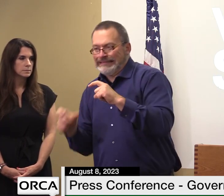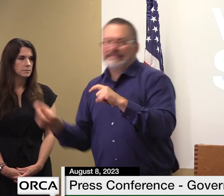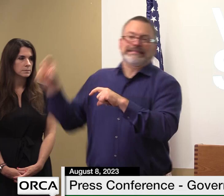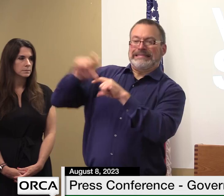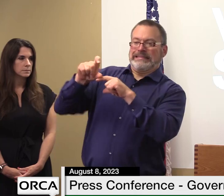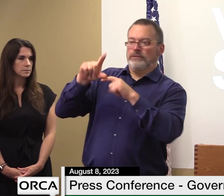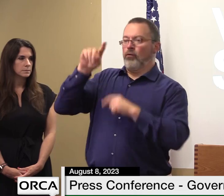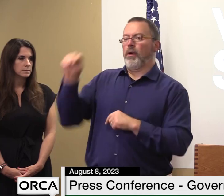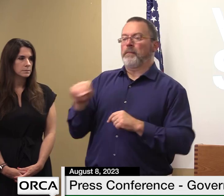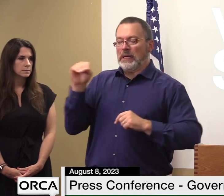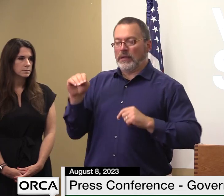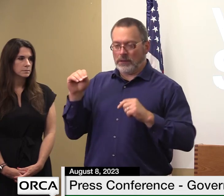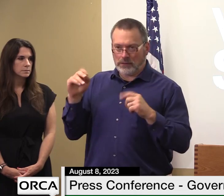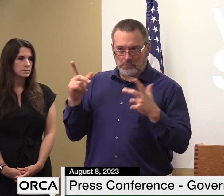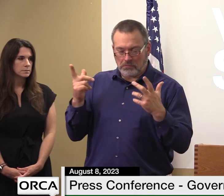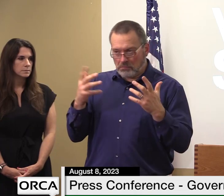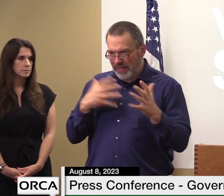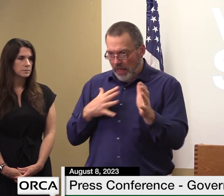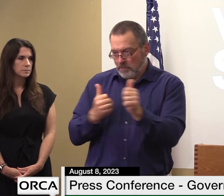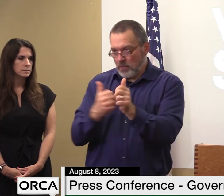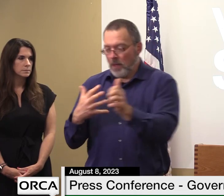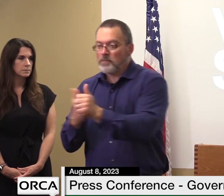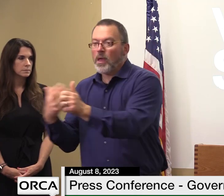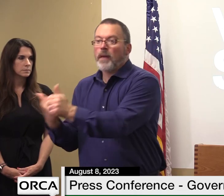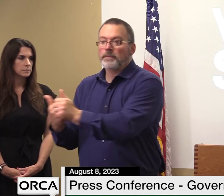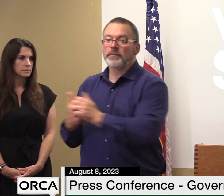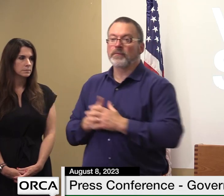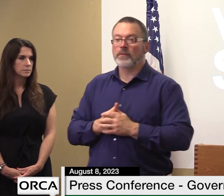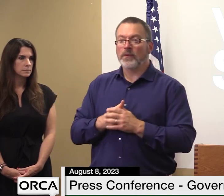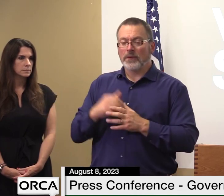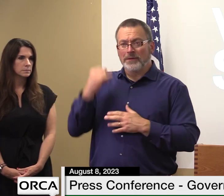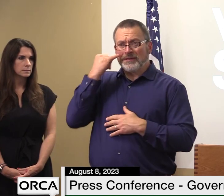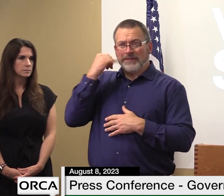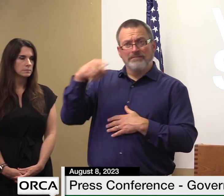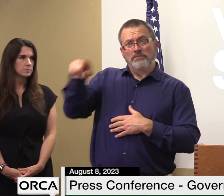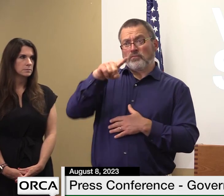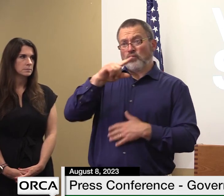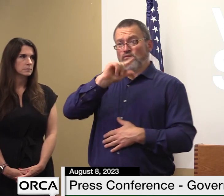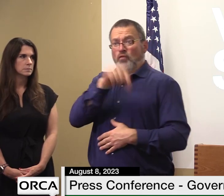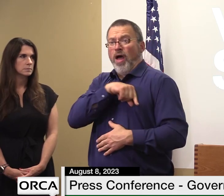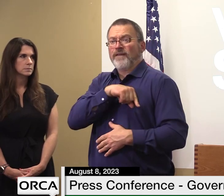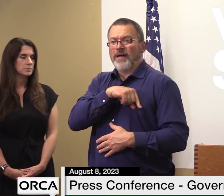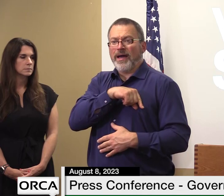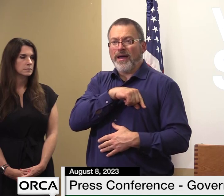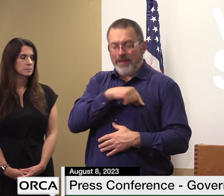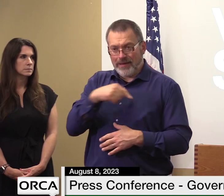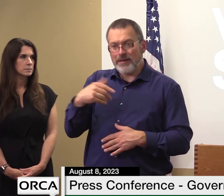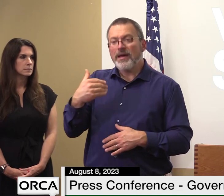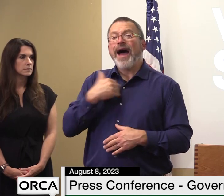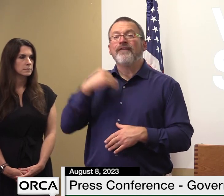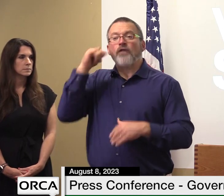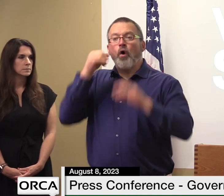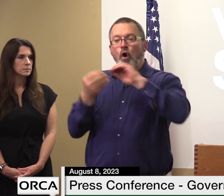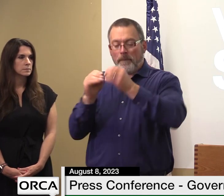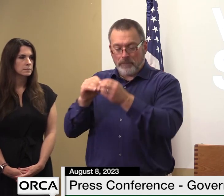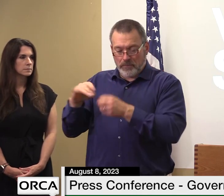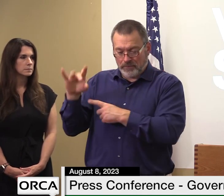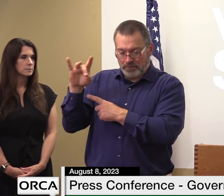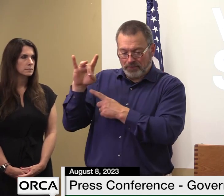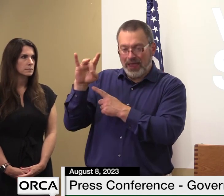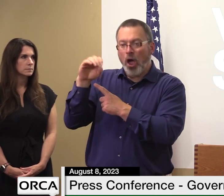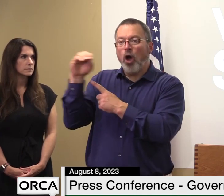to find out if you're eligible for assistance you can call fema at 1-800-621-3362